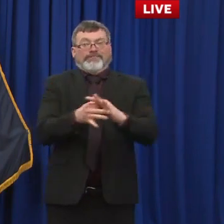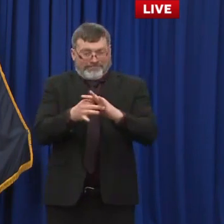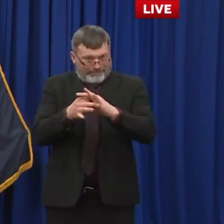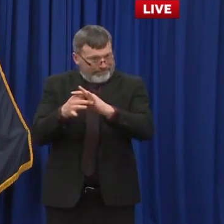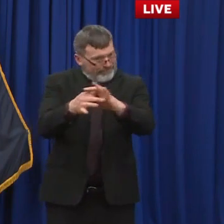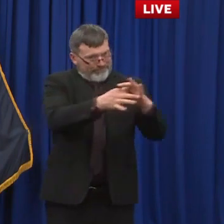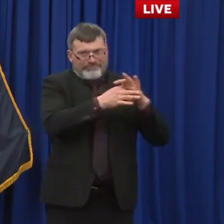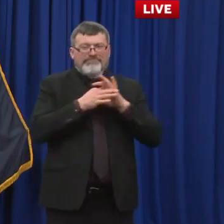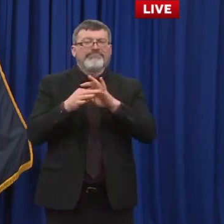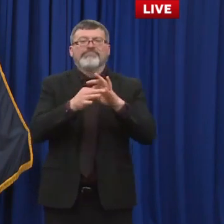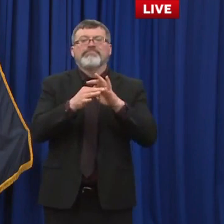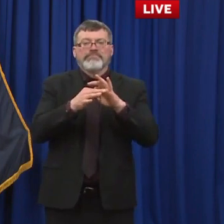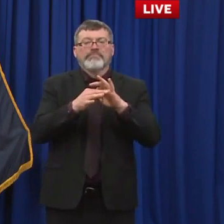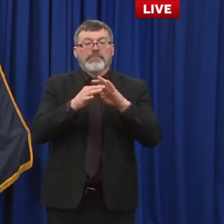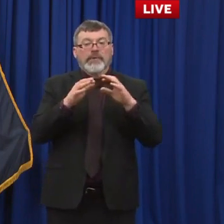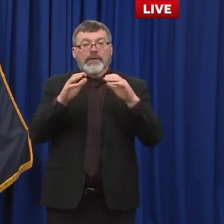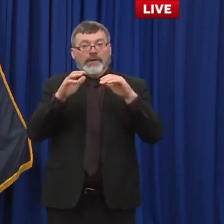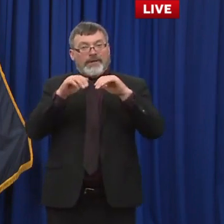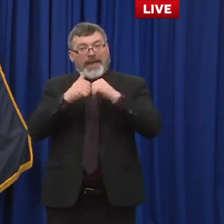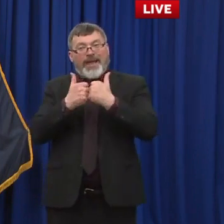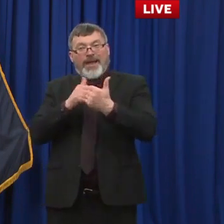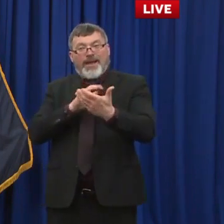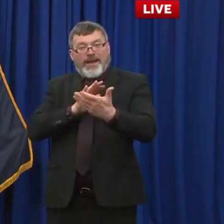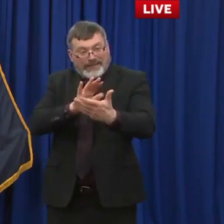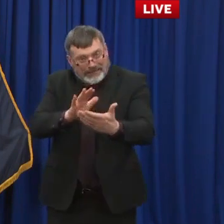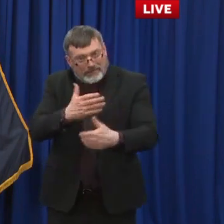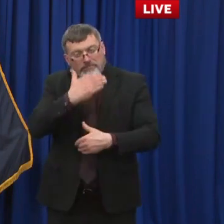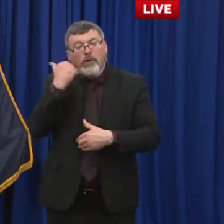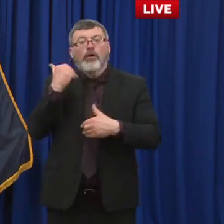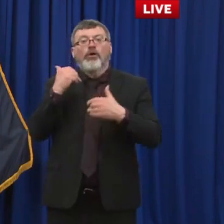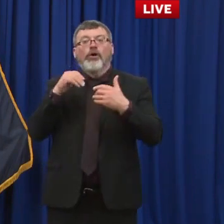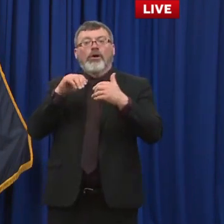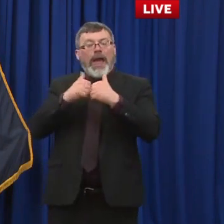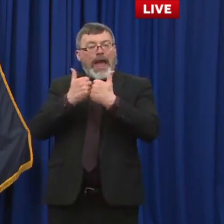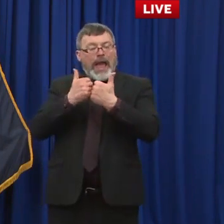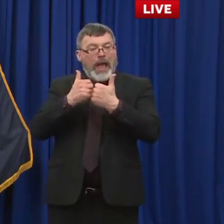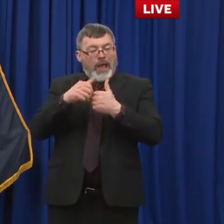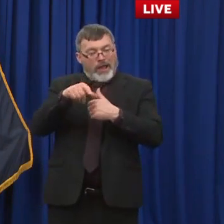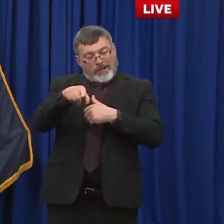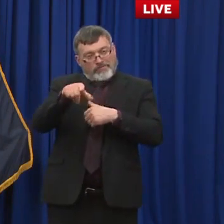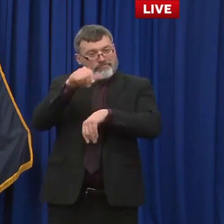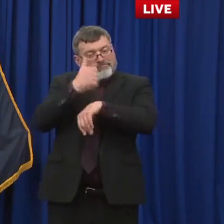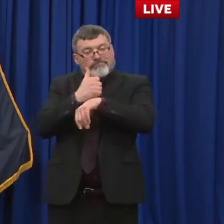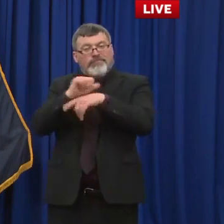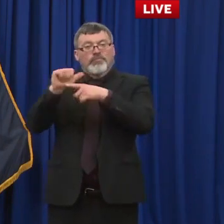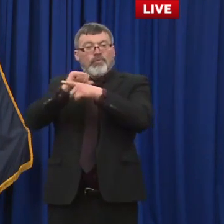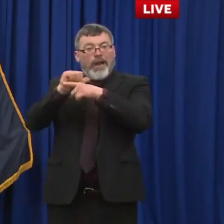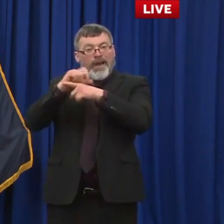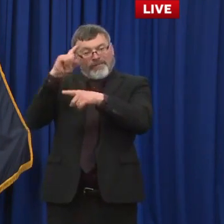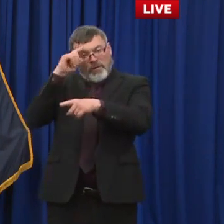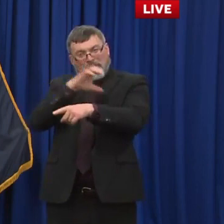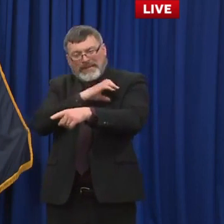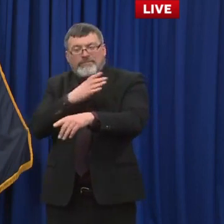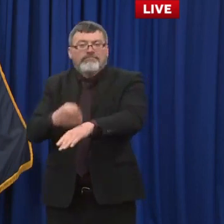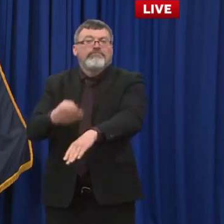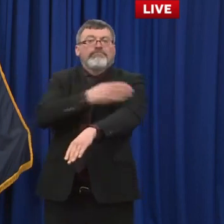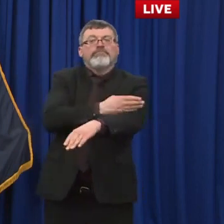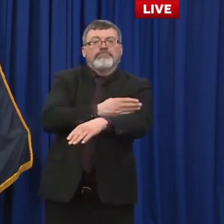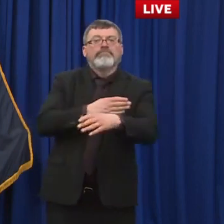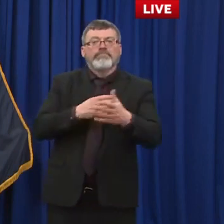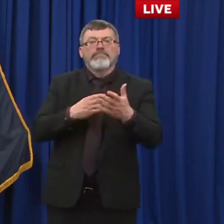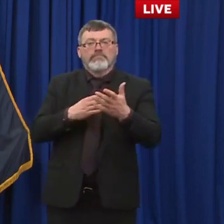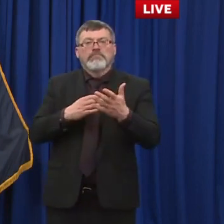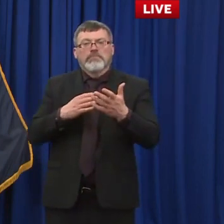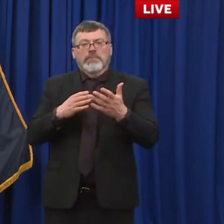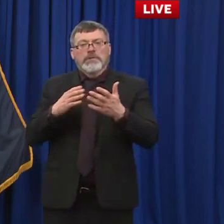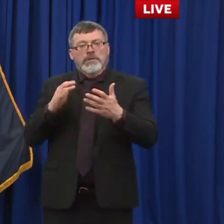at police standards and training enhance what happens um with every with all aspects whether it's in our our schools our libraries uh